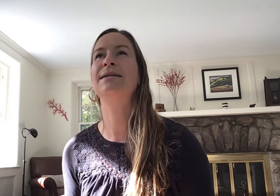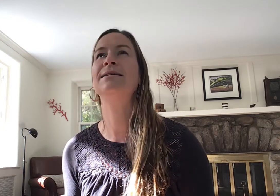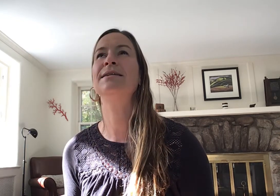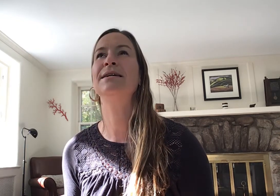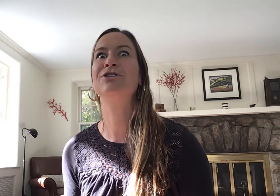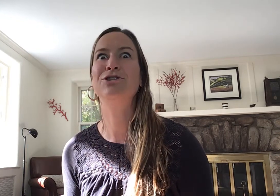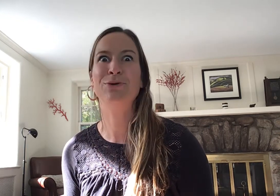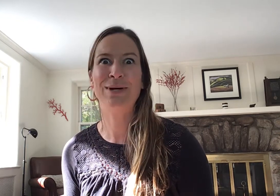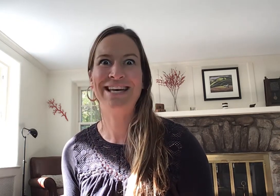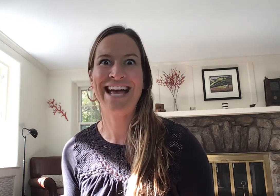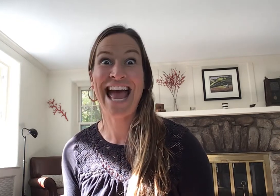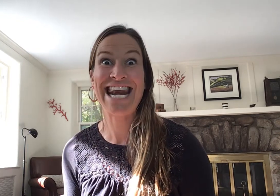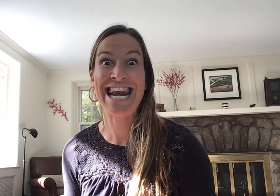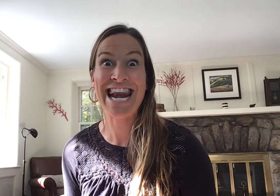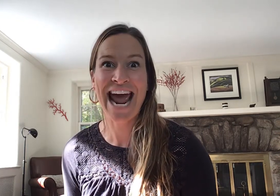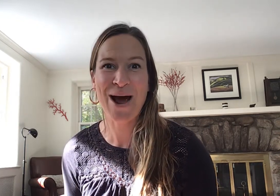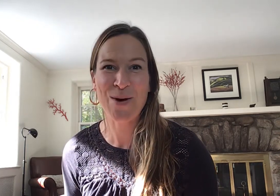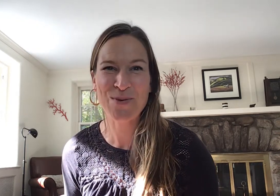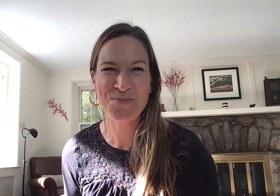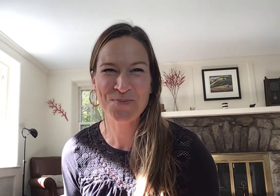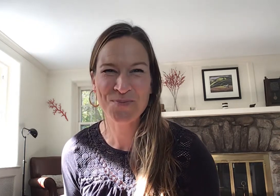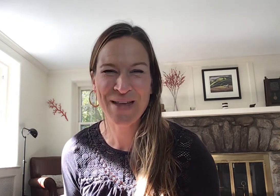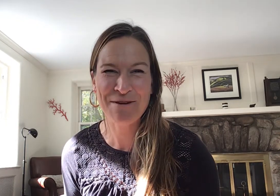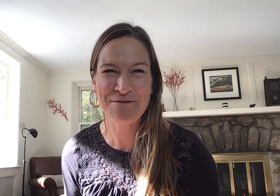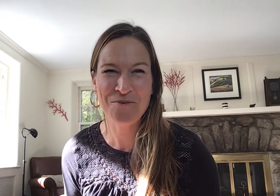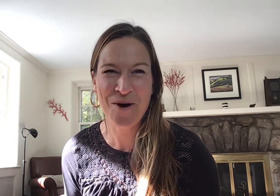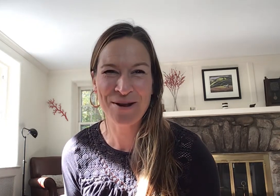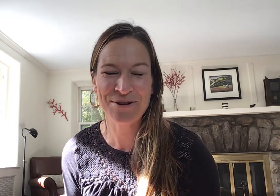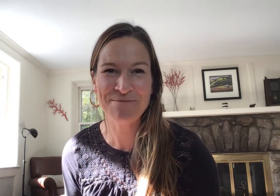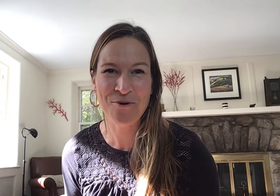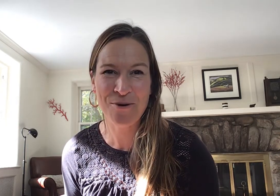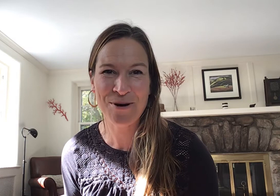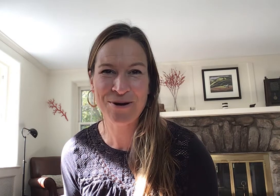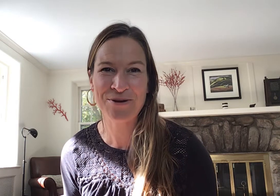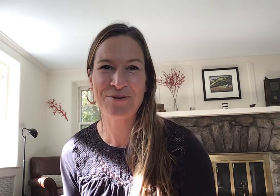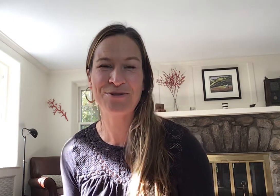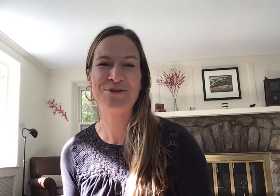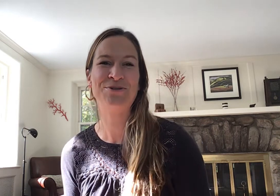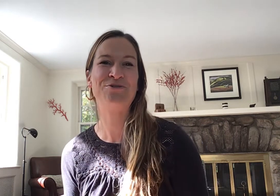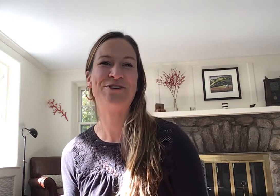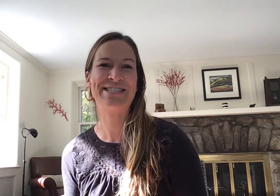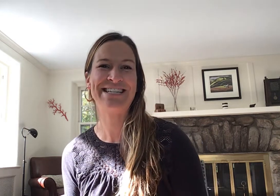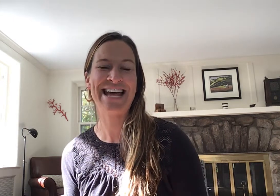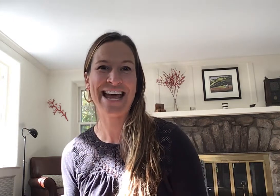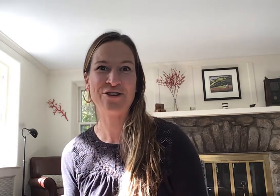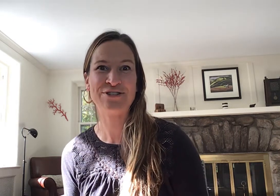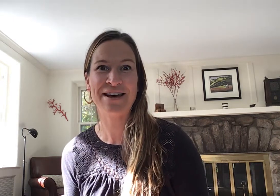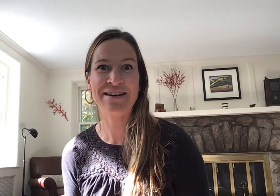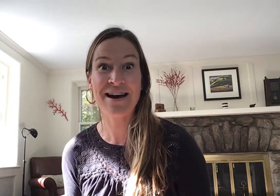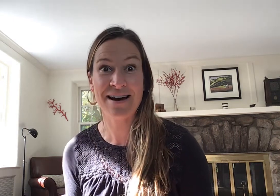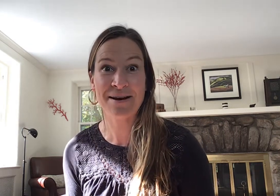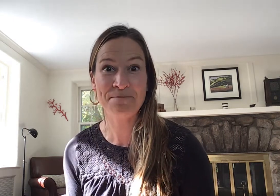do it now if you want to learn more go to kristenanchor.com